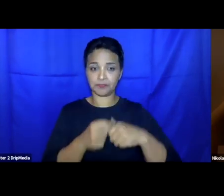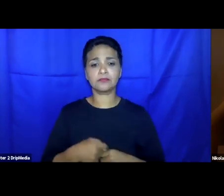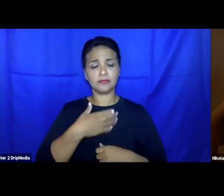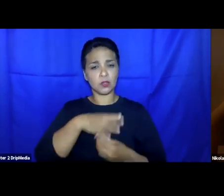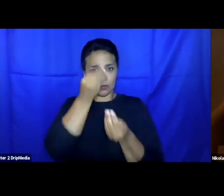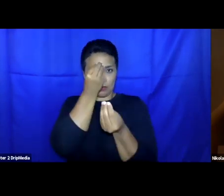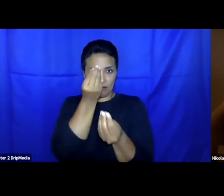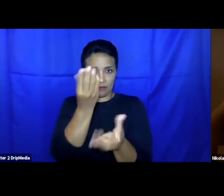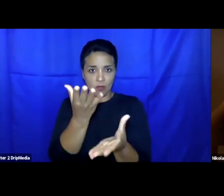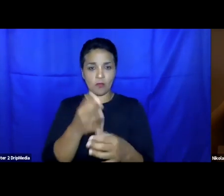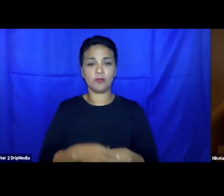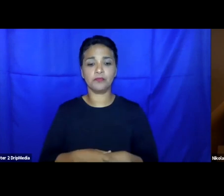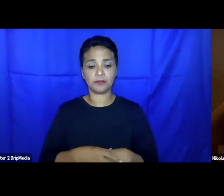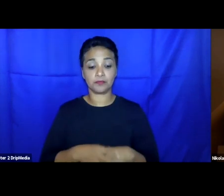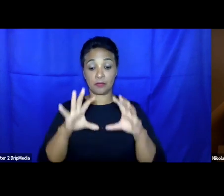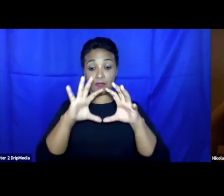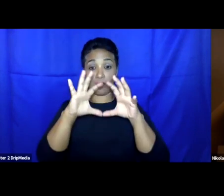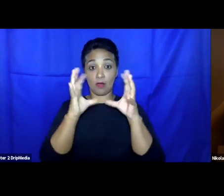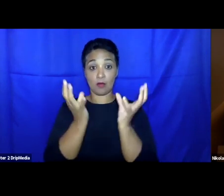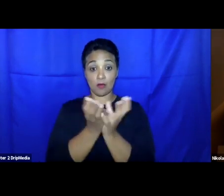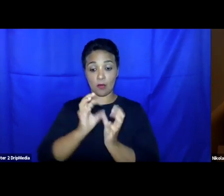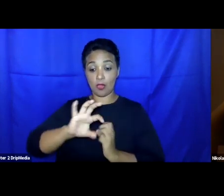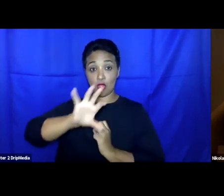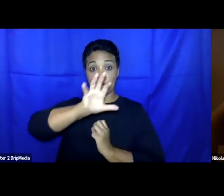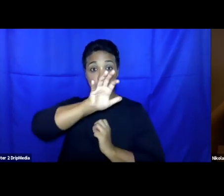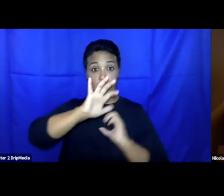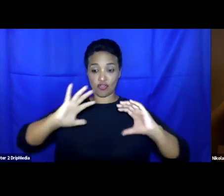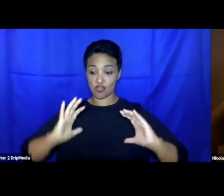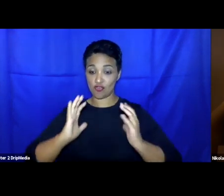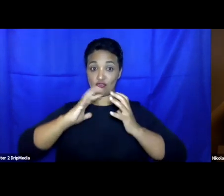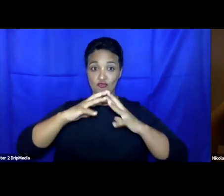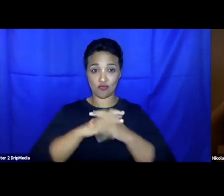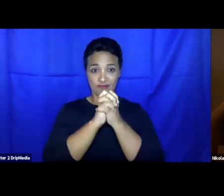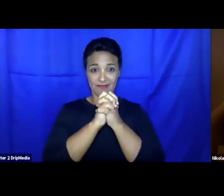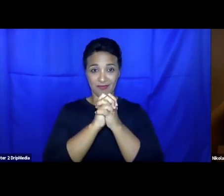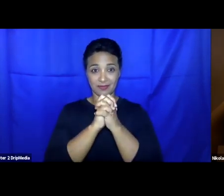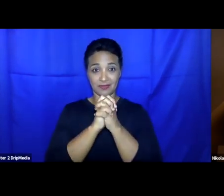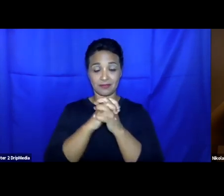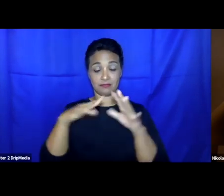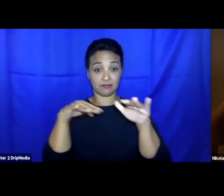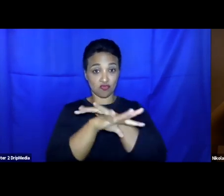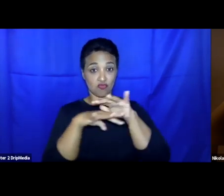of the global compacts and refugees in these third country arrangements undertaken by the EU.